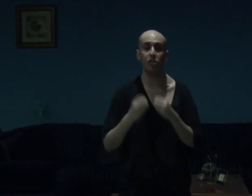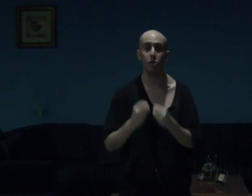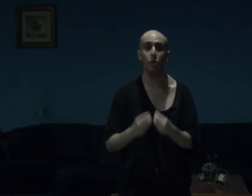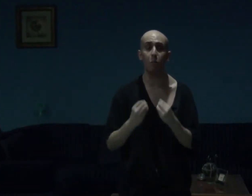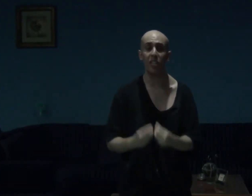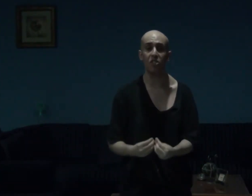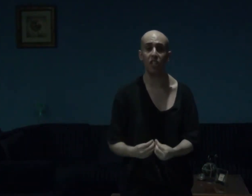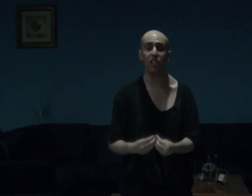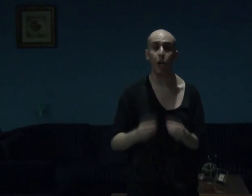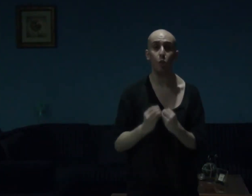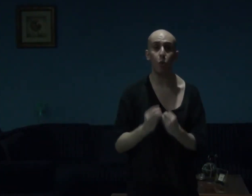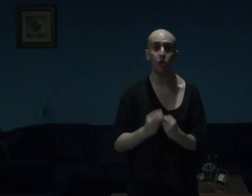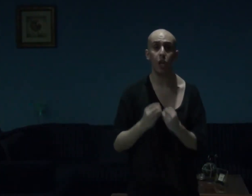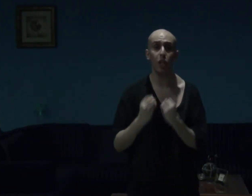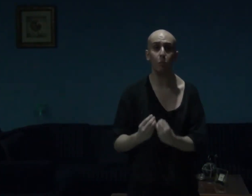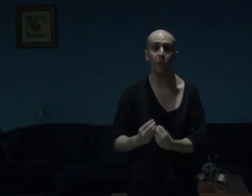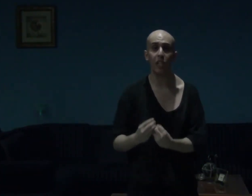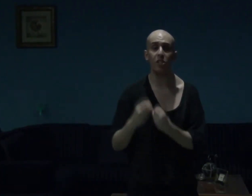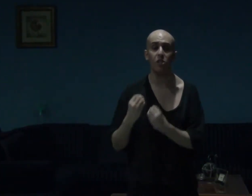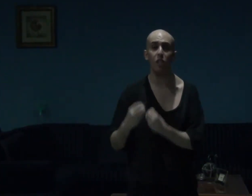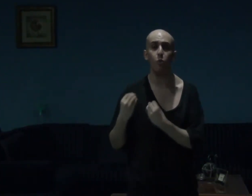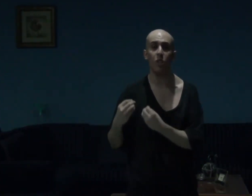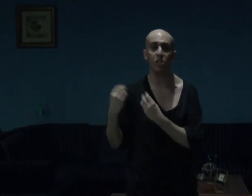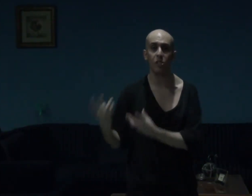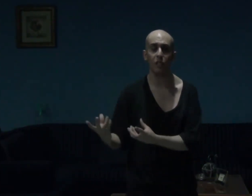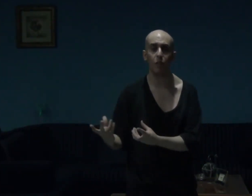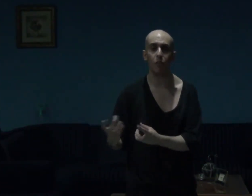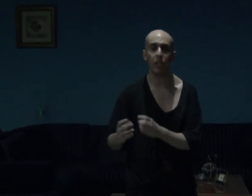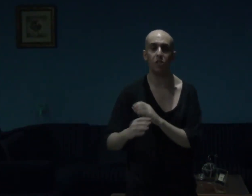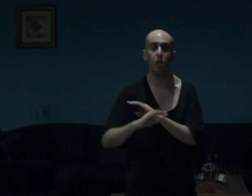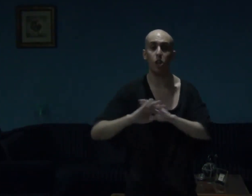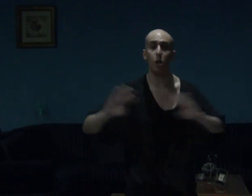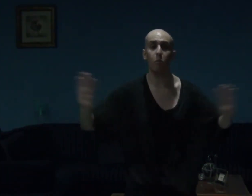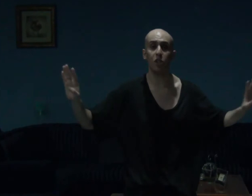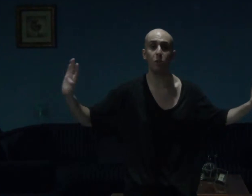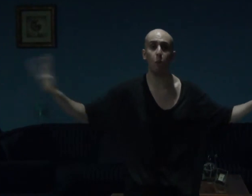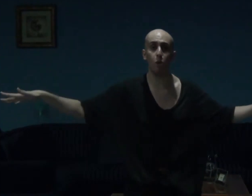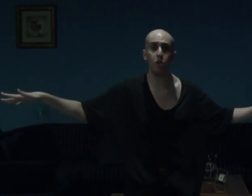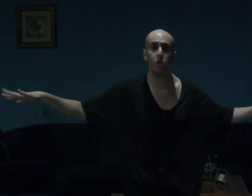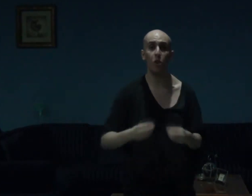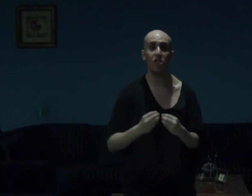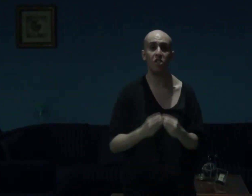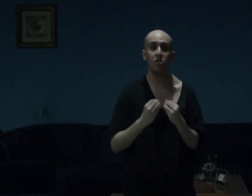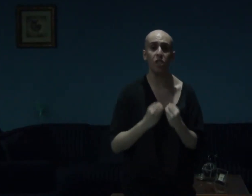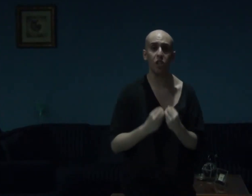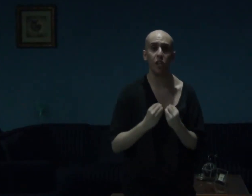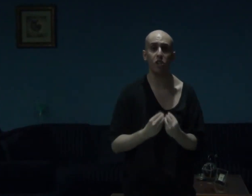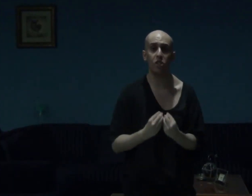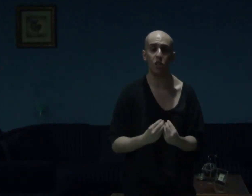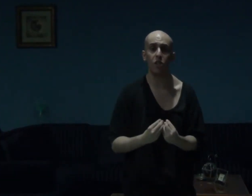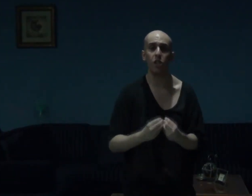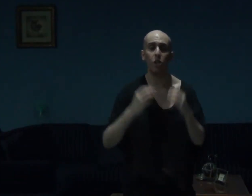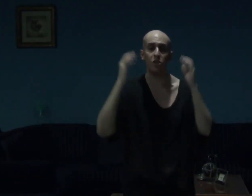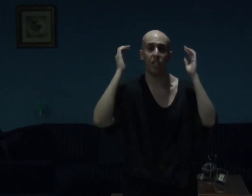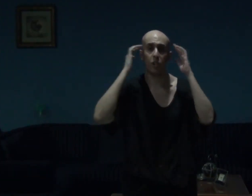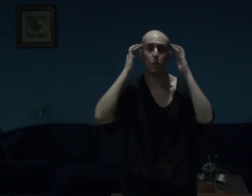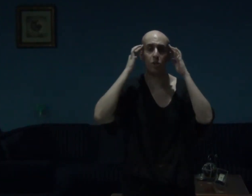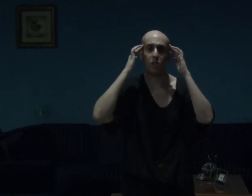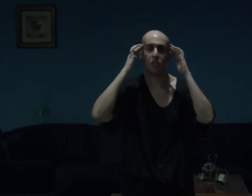and so amazing, And what Hellblade Senwa's Sacrifice accomplished most, was its detailed study on psychosis